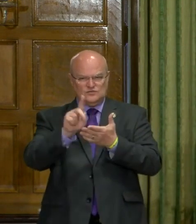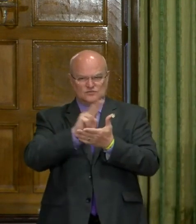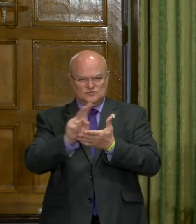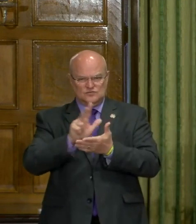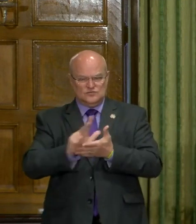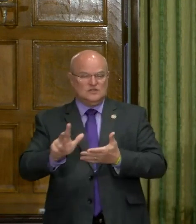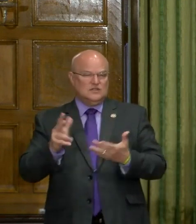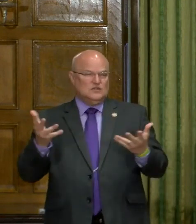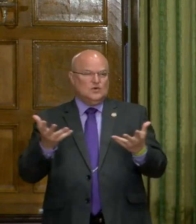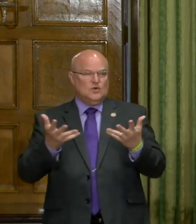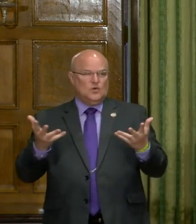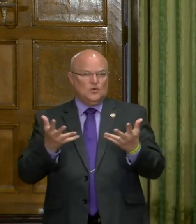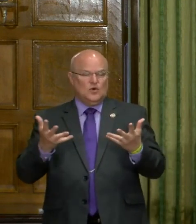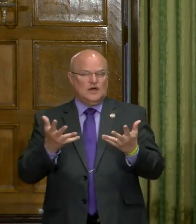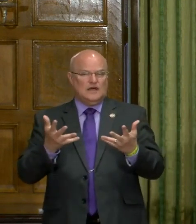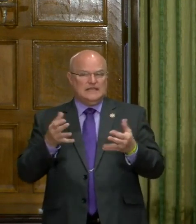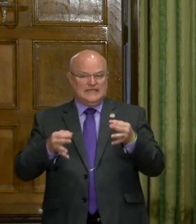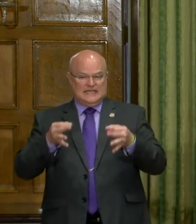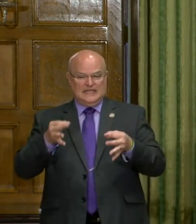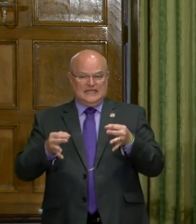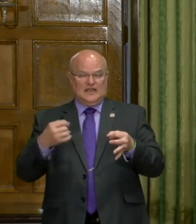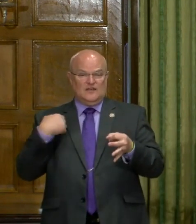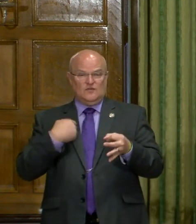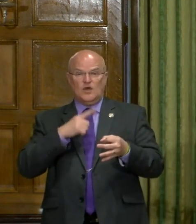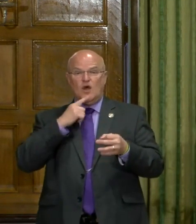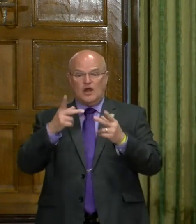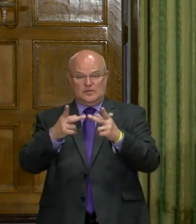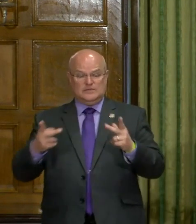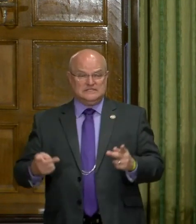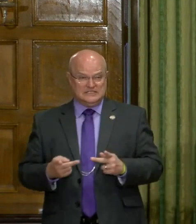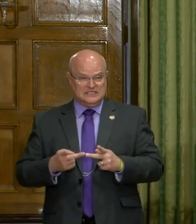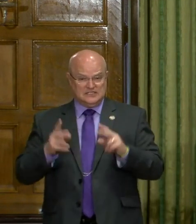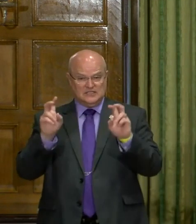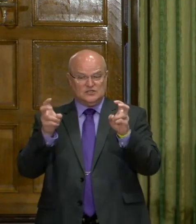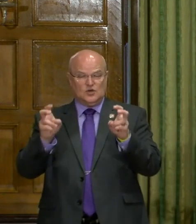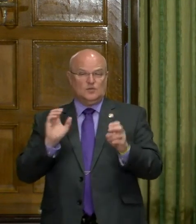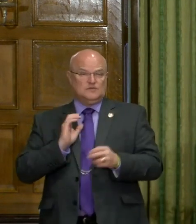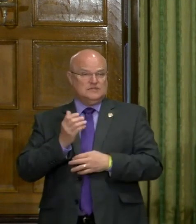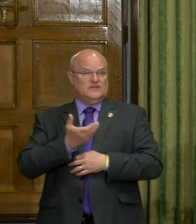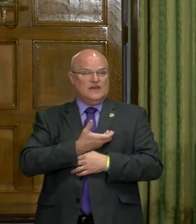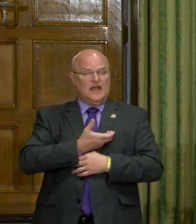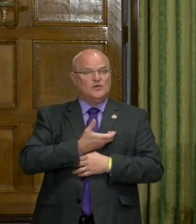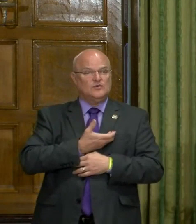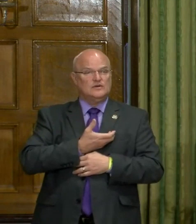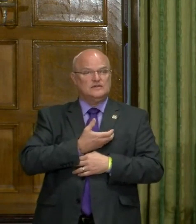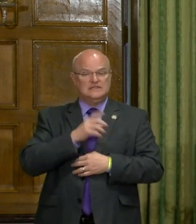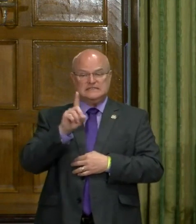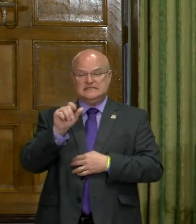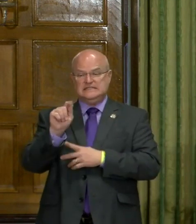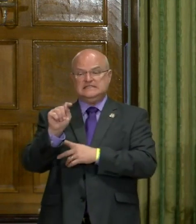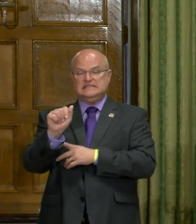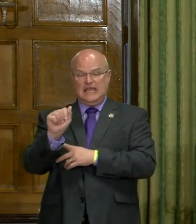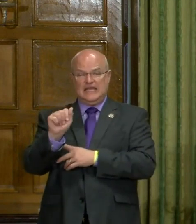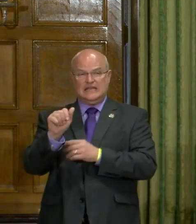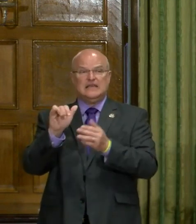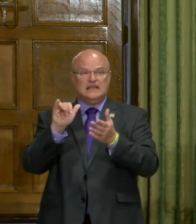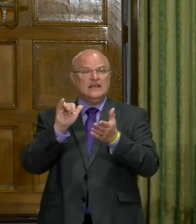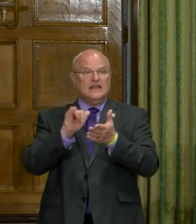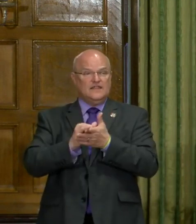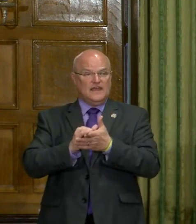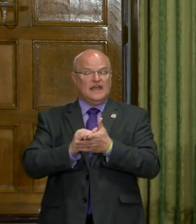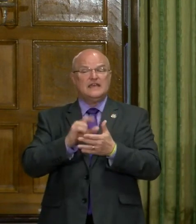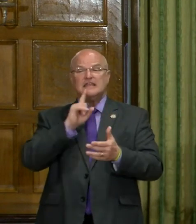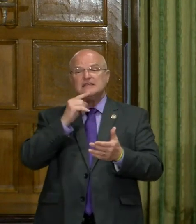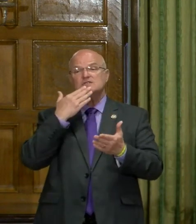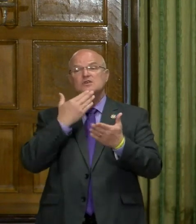of weeks as to one, whether we are in a position in terms of our, uh, data, uh, that that is